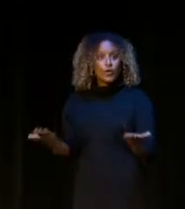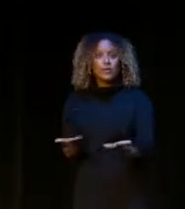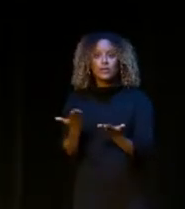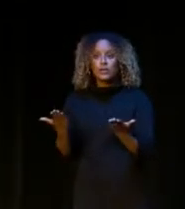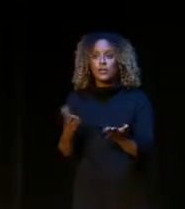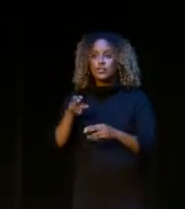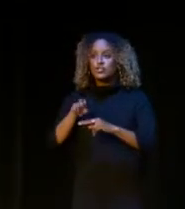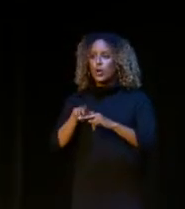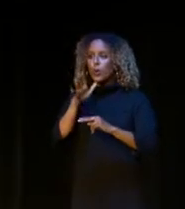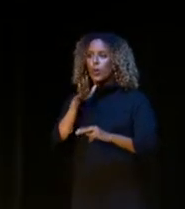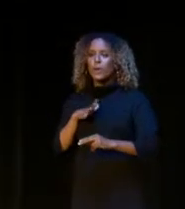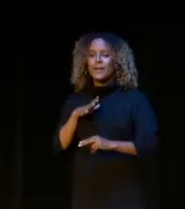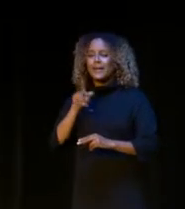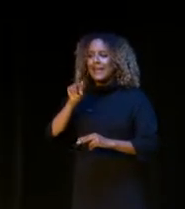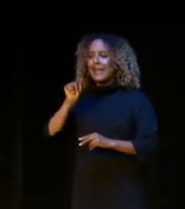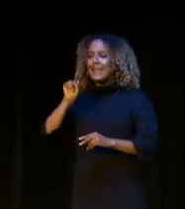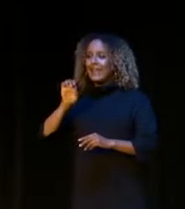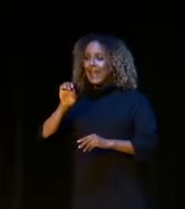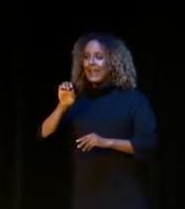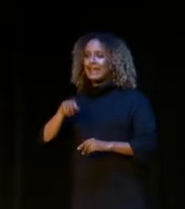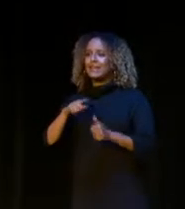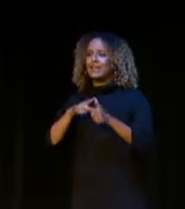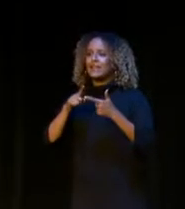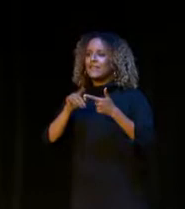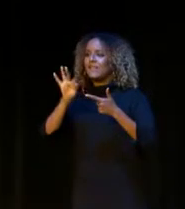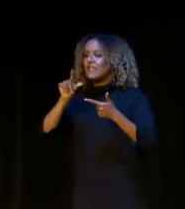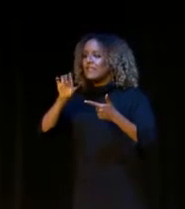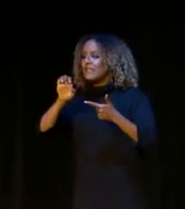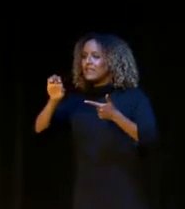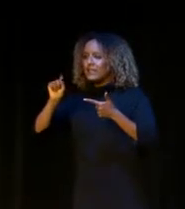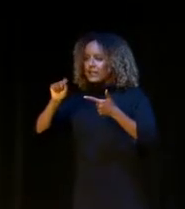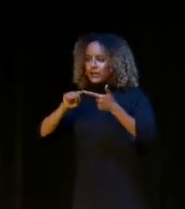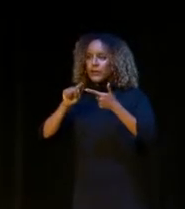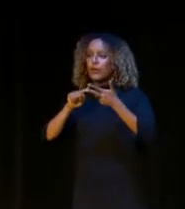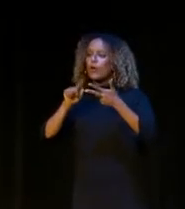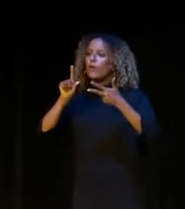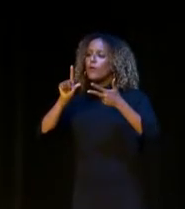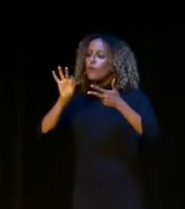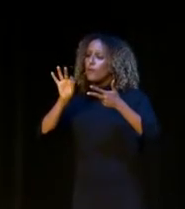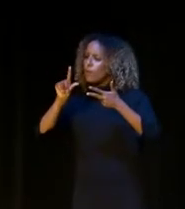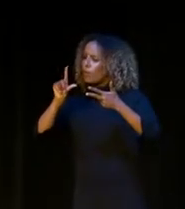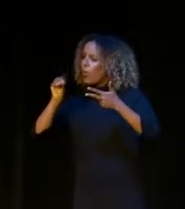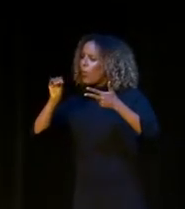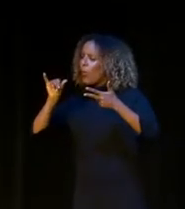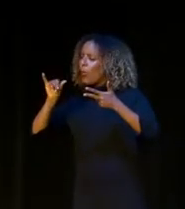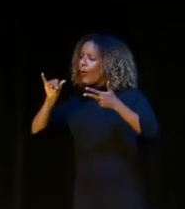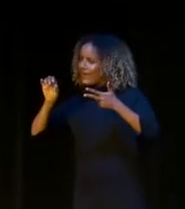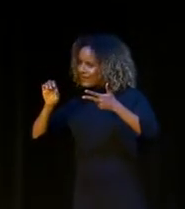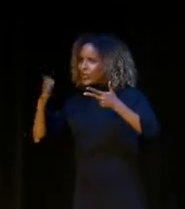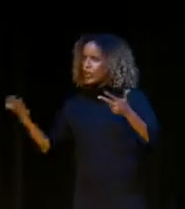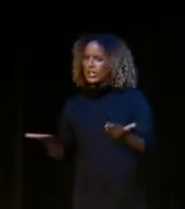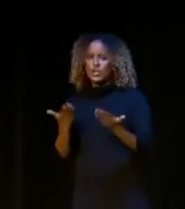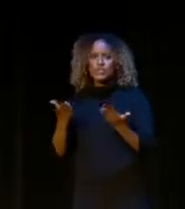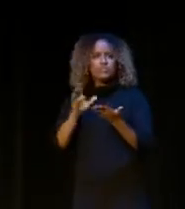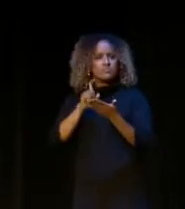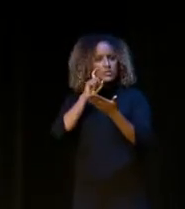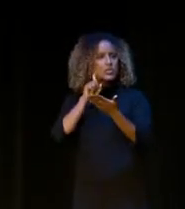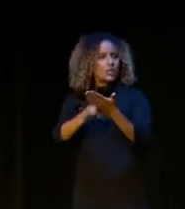think the chairwoman Kay Kendall and Commissioner Fleet and Commissioner Floyd might be here tonight, and let's acknowledge them.